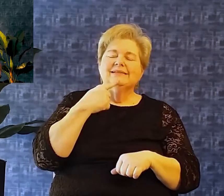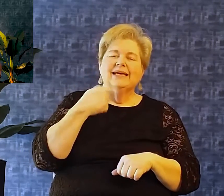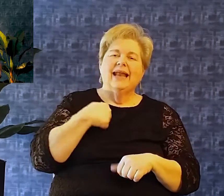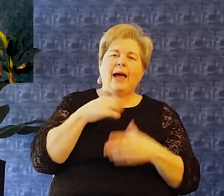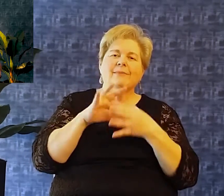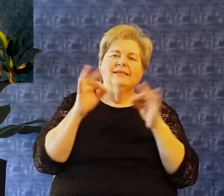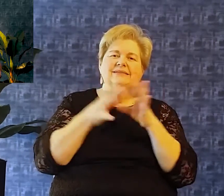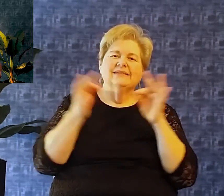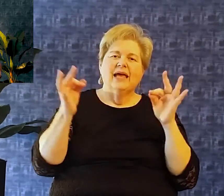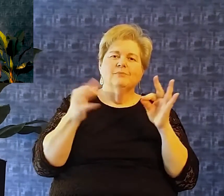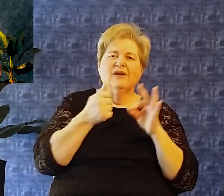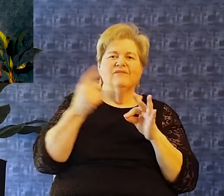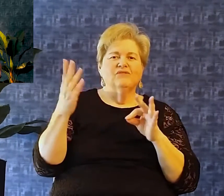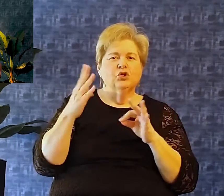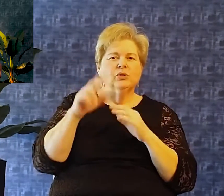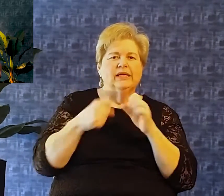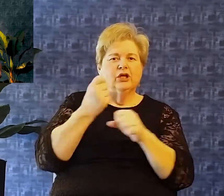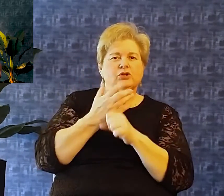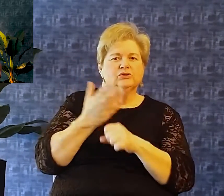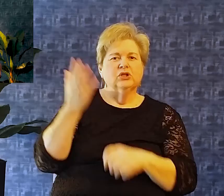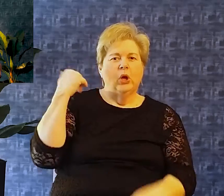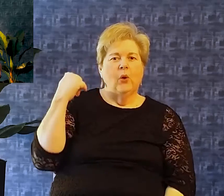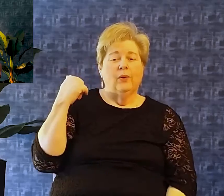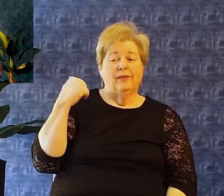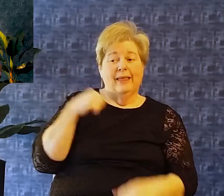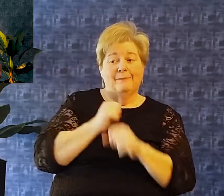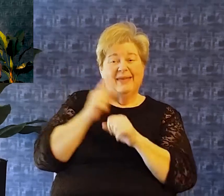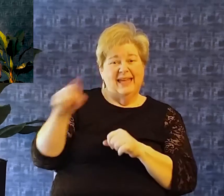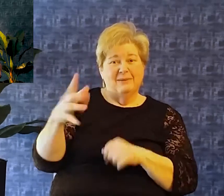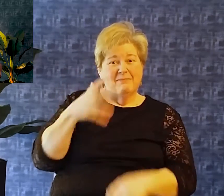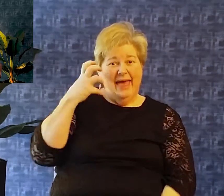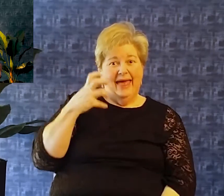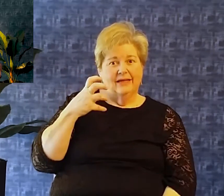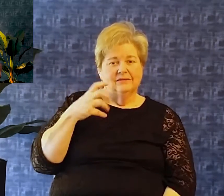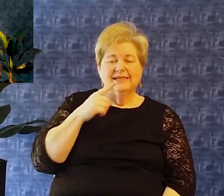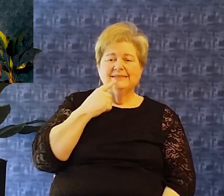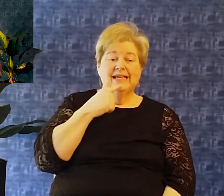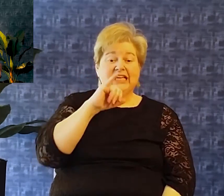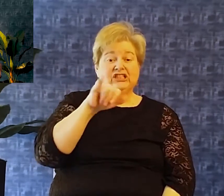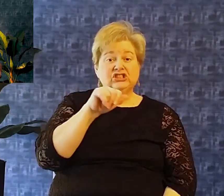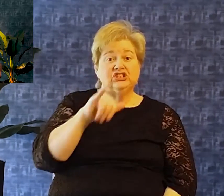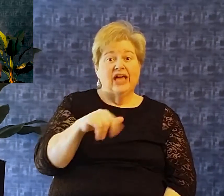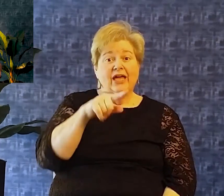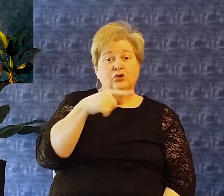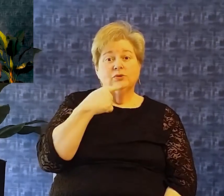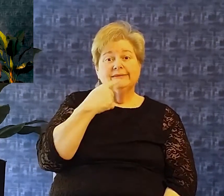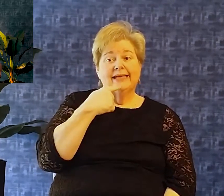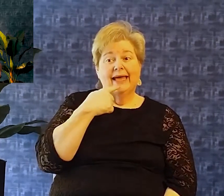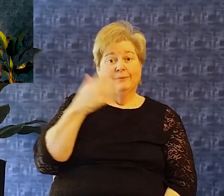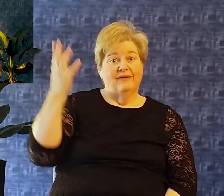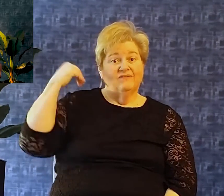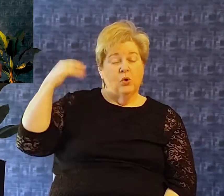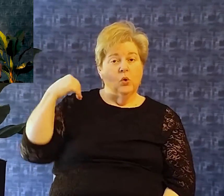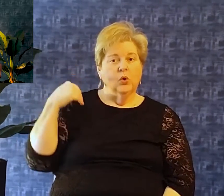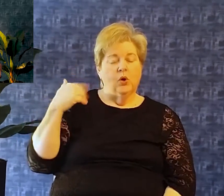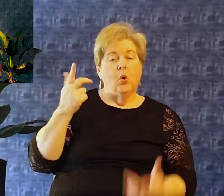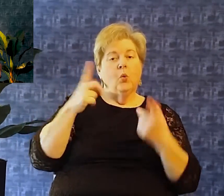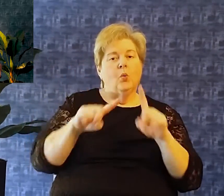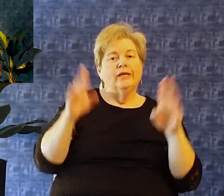And he said I made a statement a few years ago That made him mad He said Jay you said once in a sermon